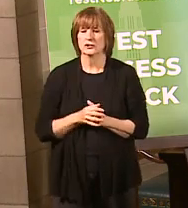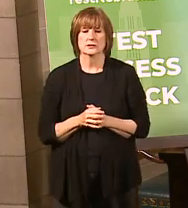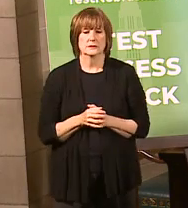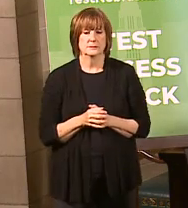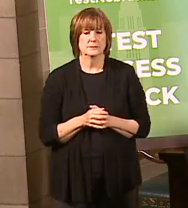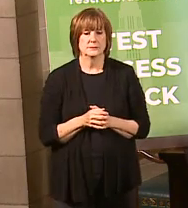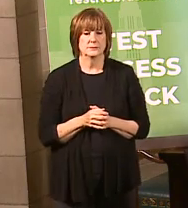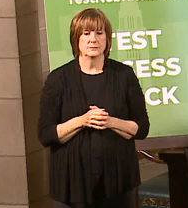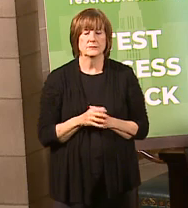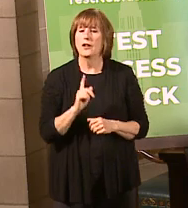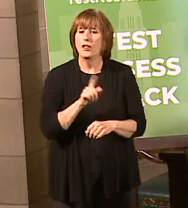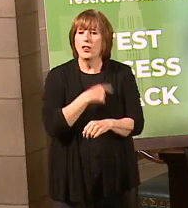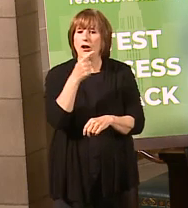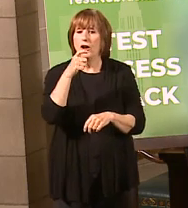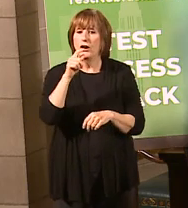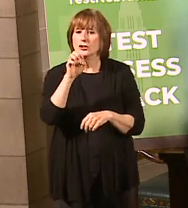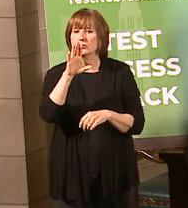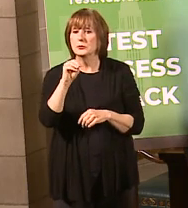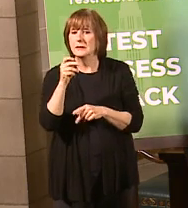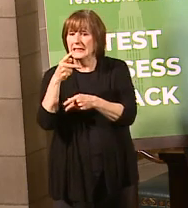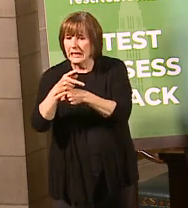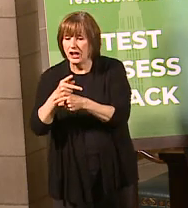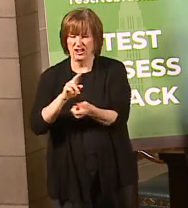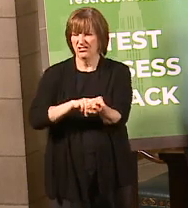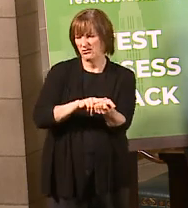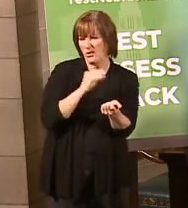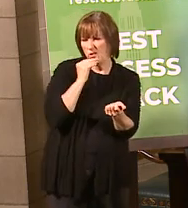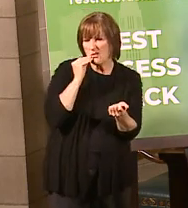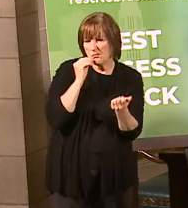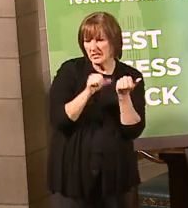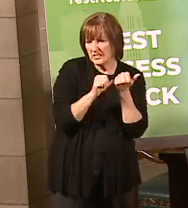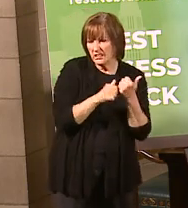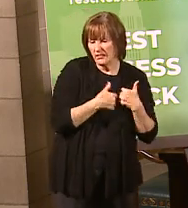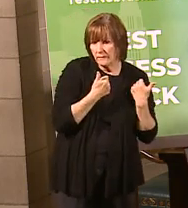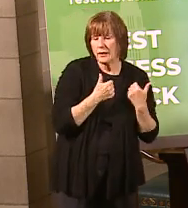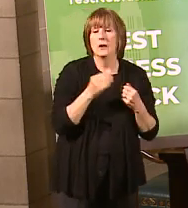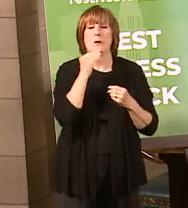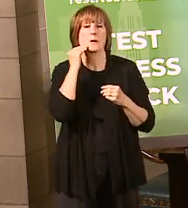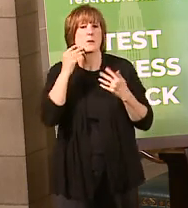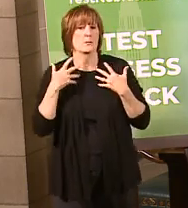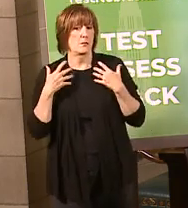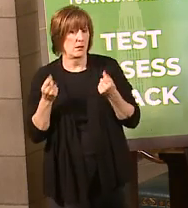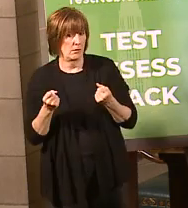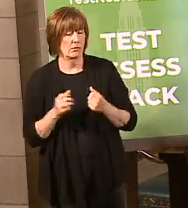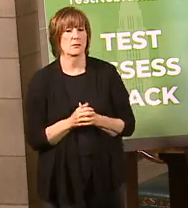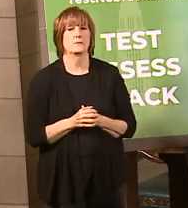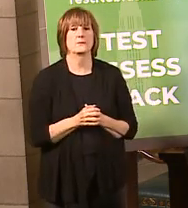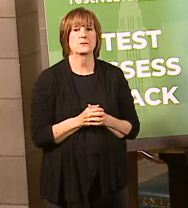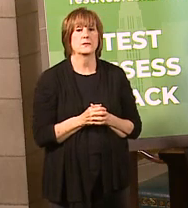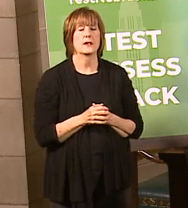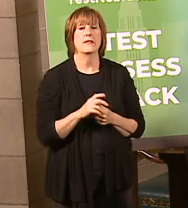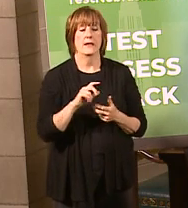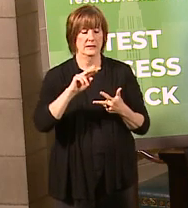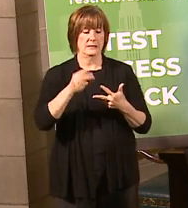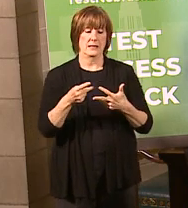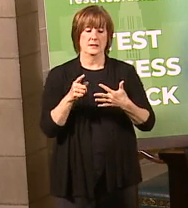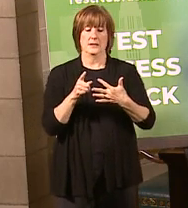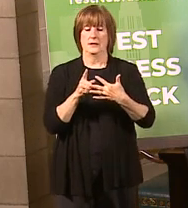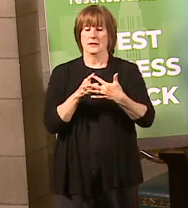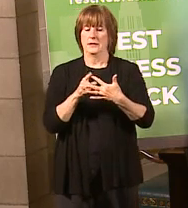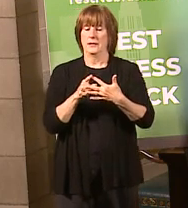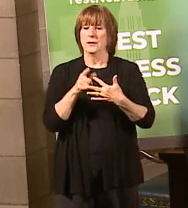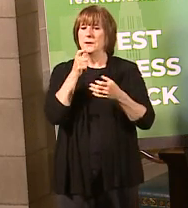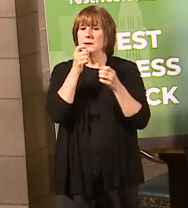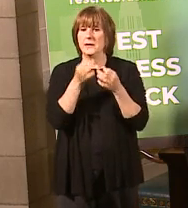We're talking about long-term care facilities and home health, and then coroners. And then second, groups in essential